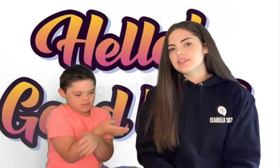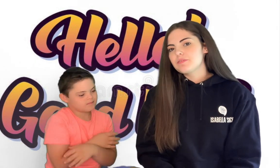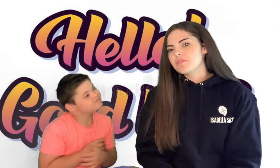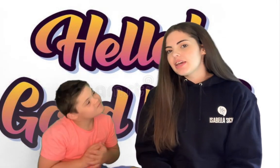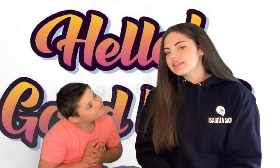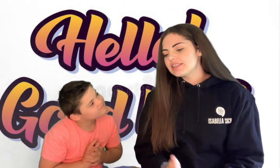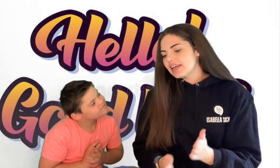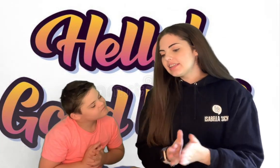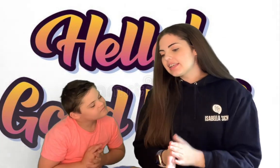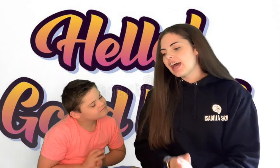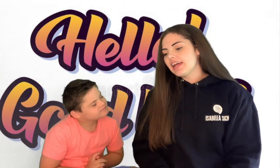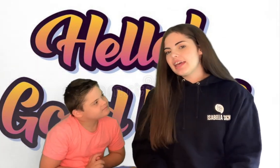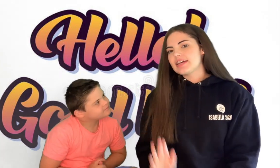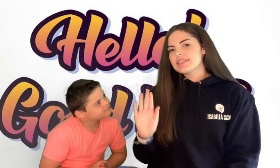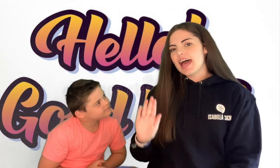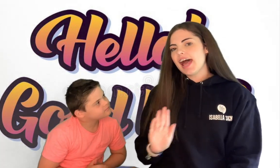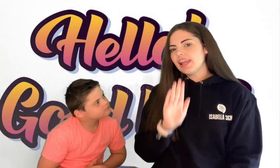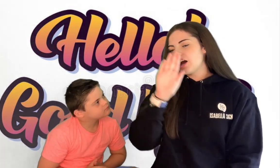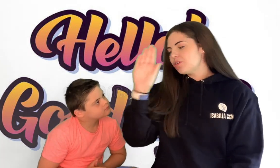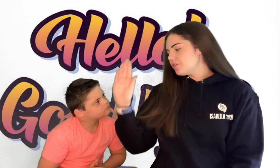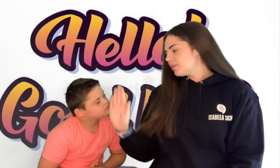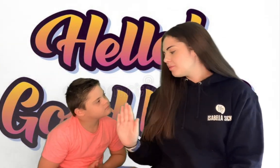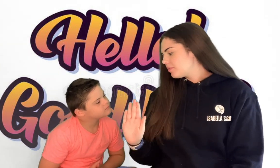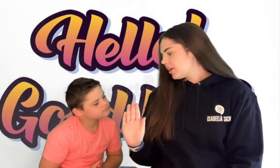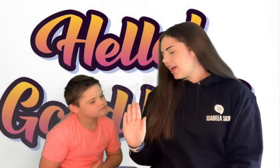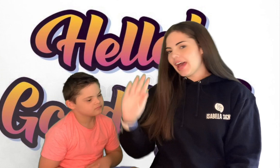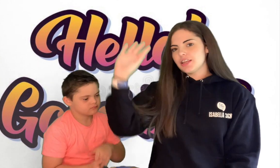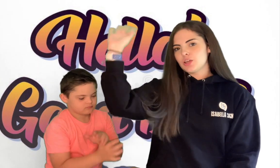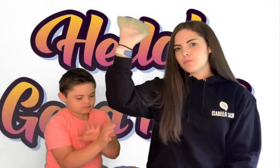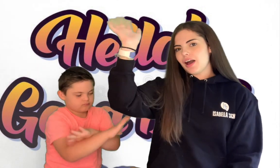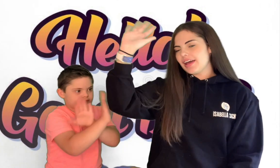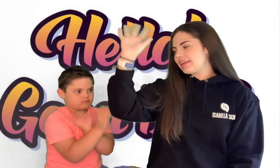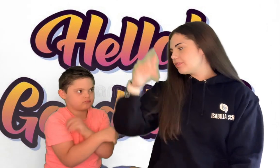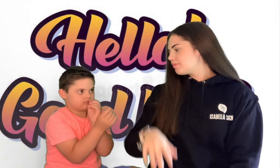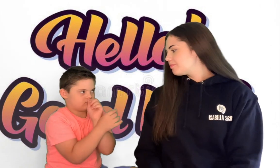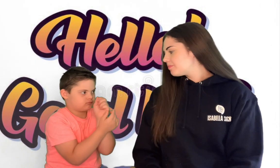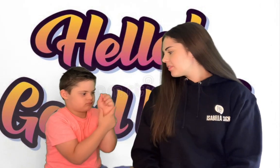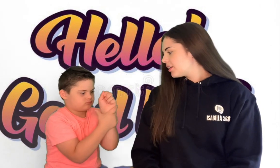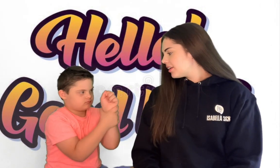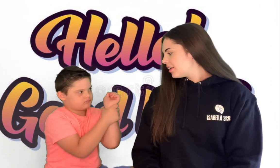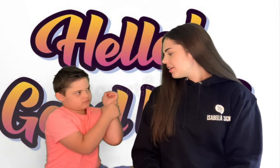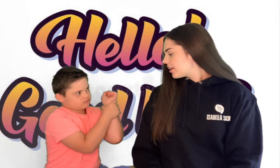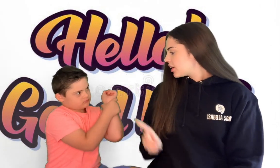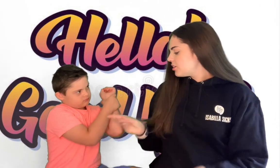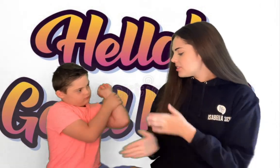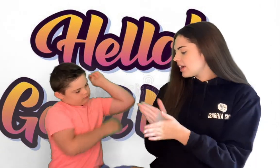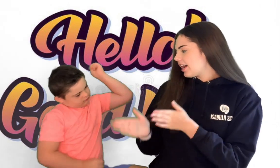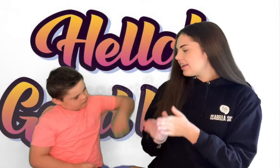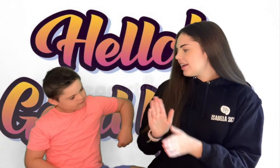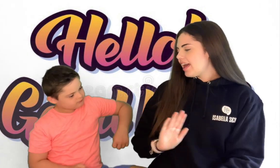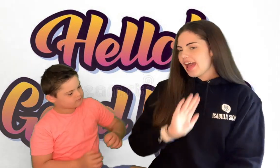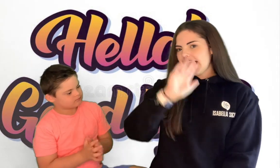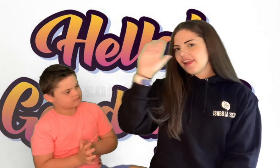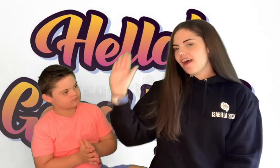today's sign is hello and goodbye can you sign hello